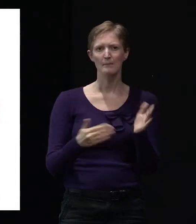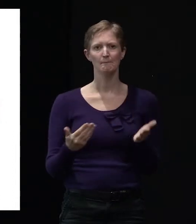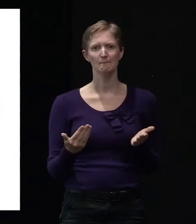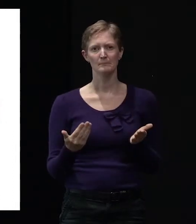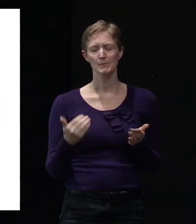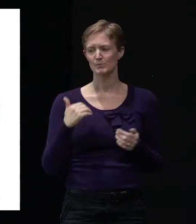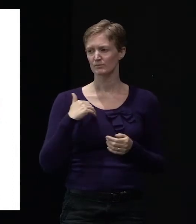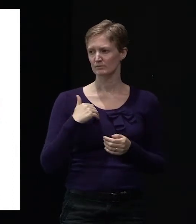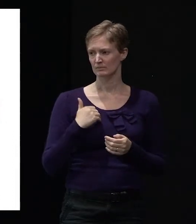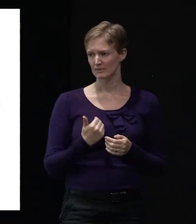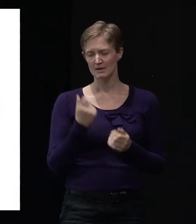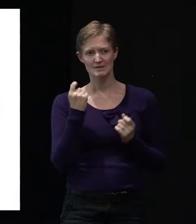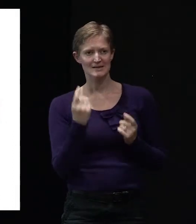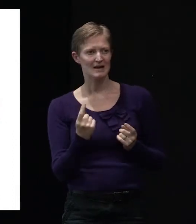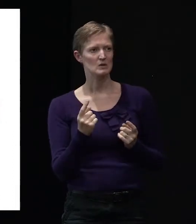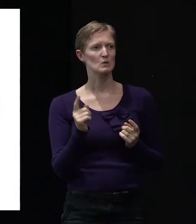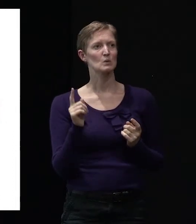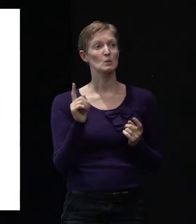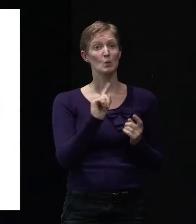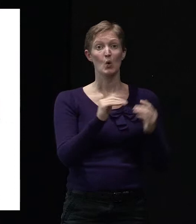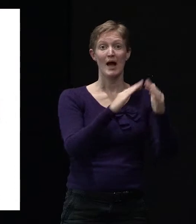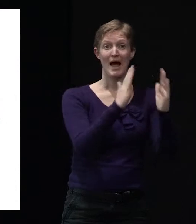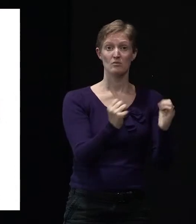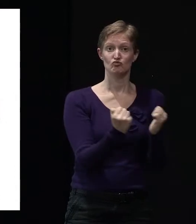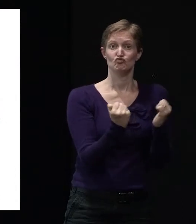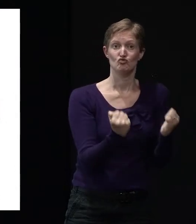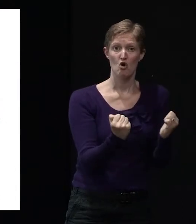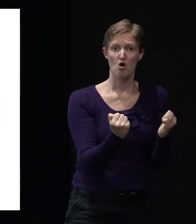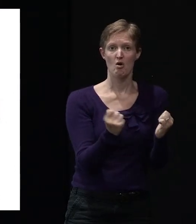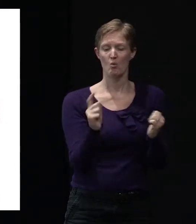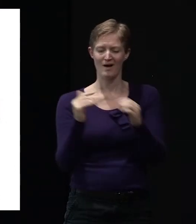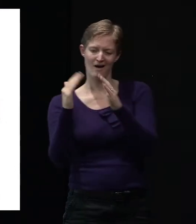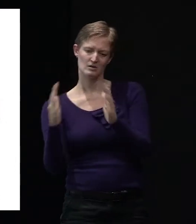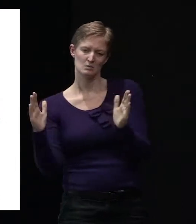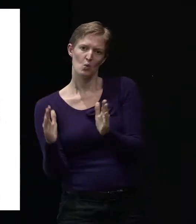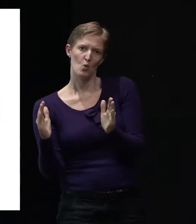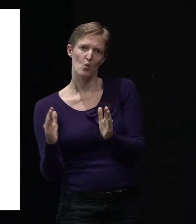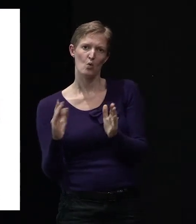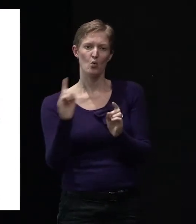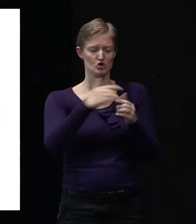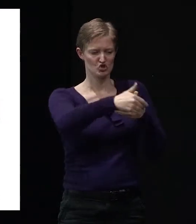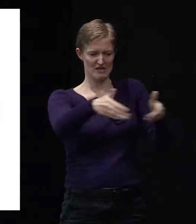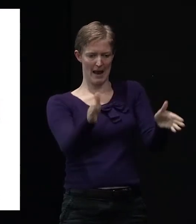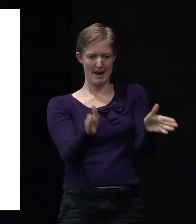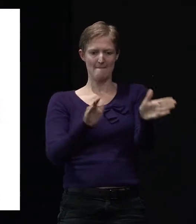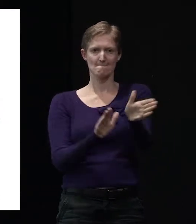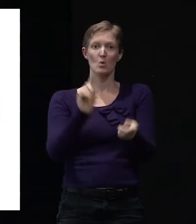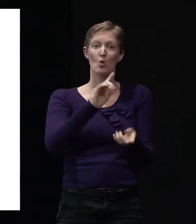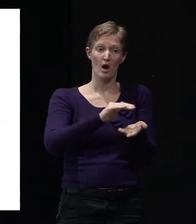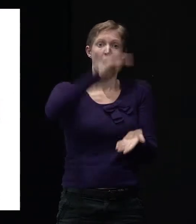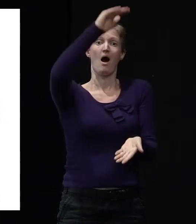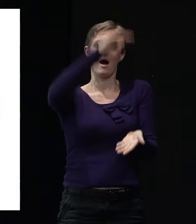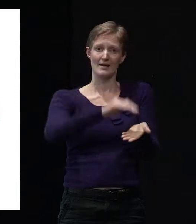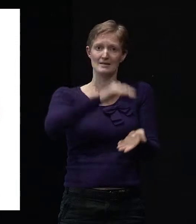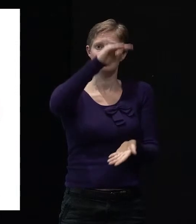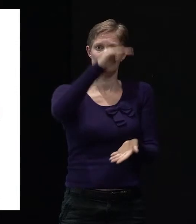of what sort of types of houses perform better than others, what sort of shapes and geometries and heights and stories and things